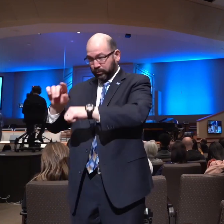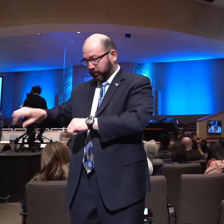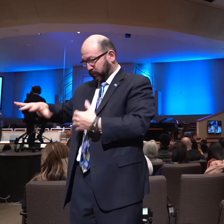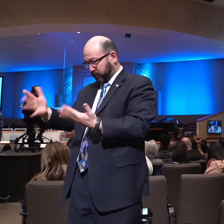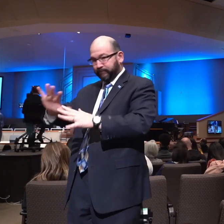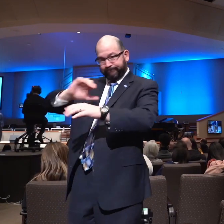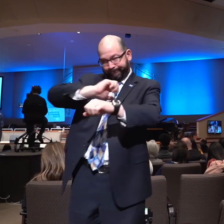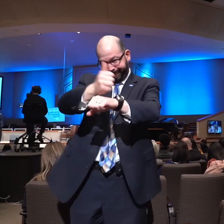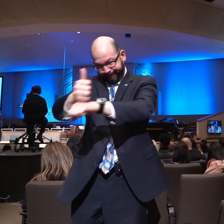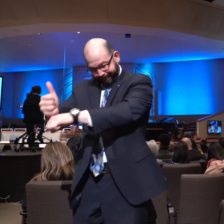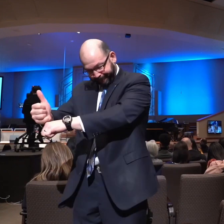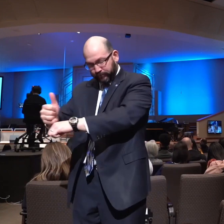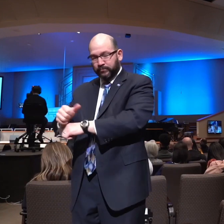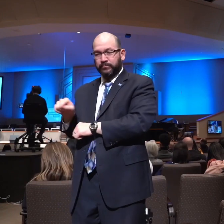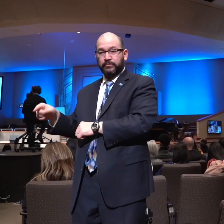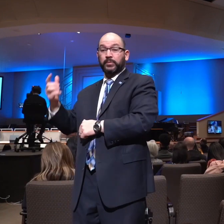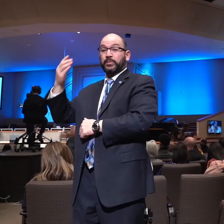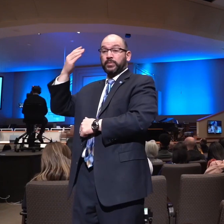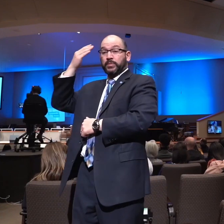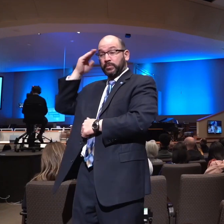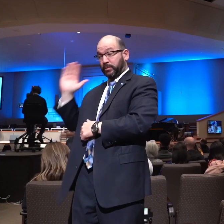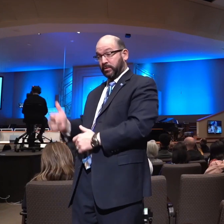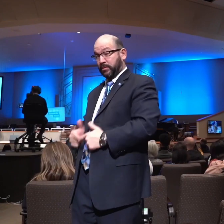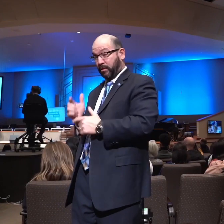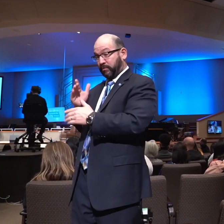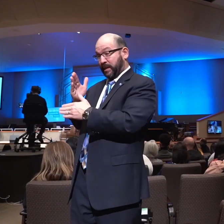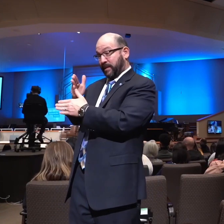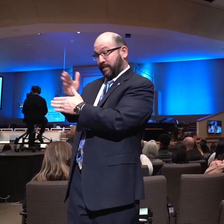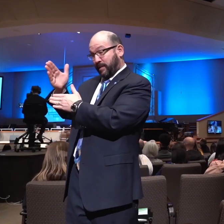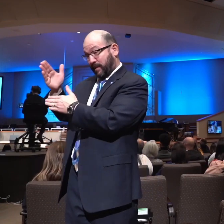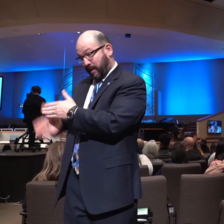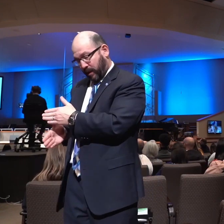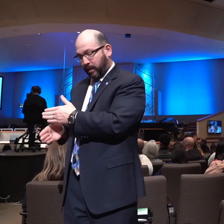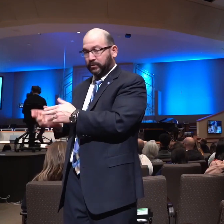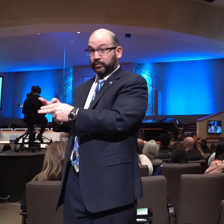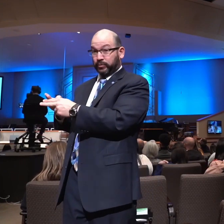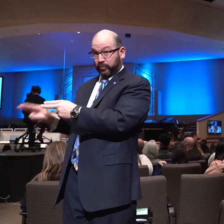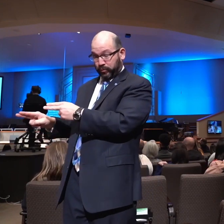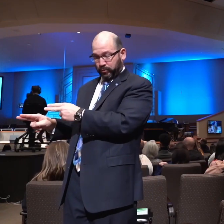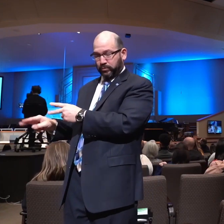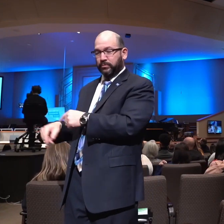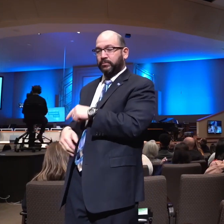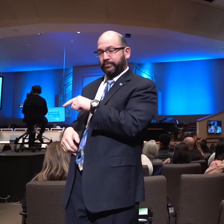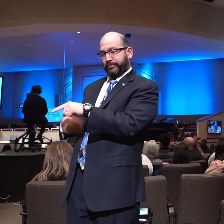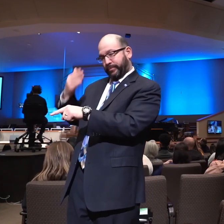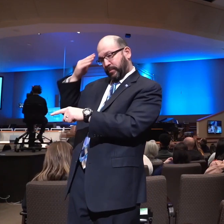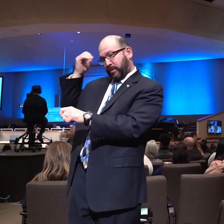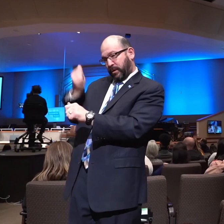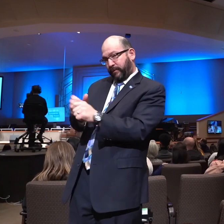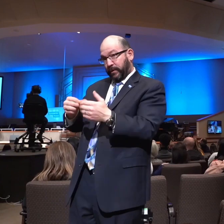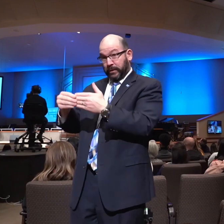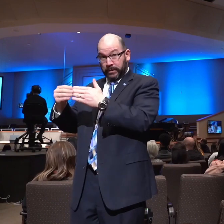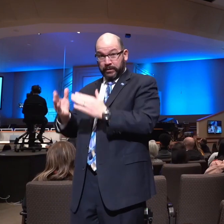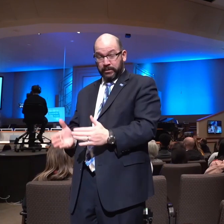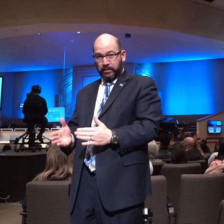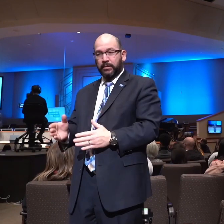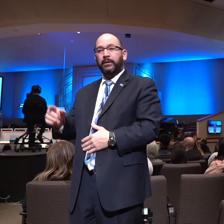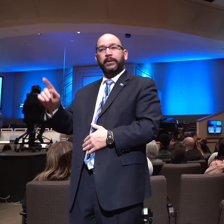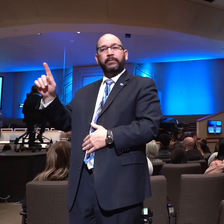realizing that his life would soon end and realizing that every leader is really a leader that must be conscious